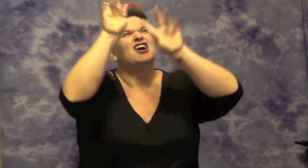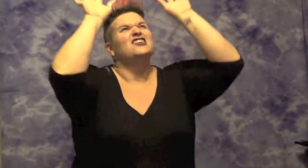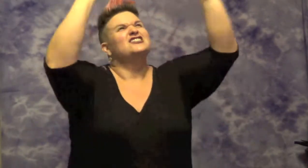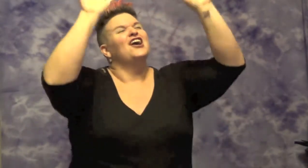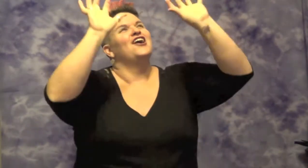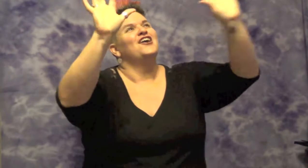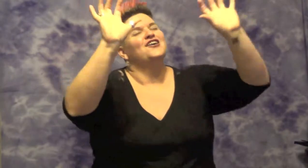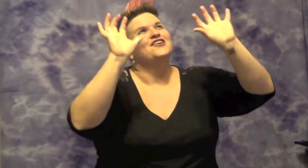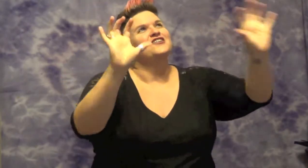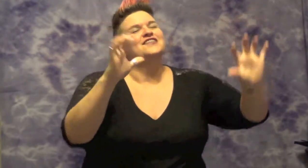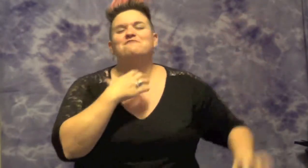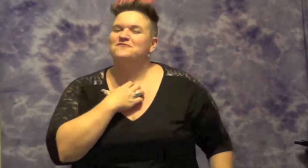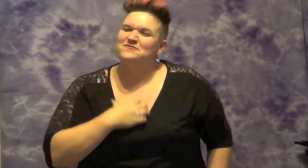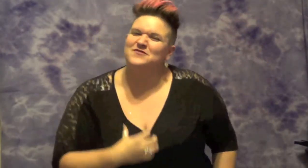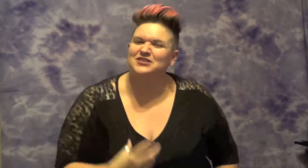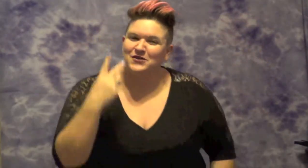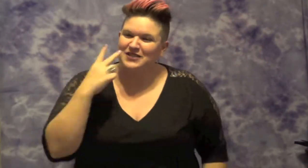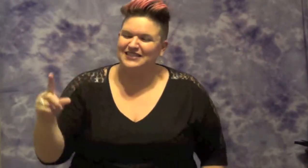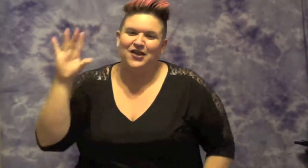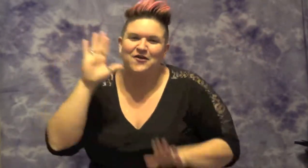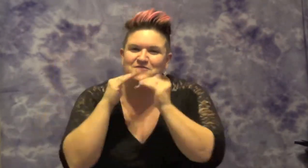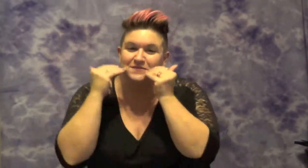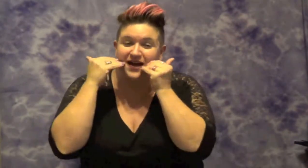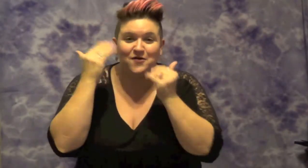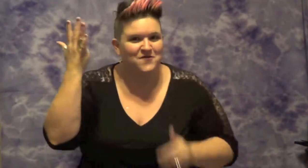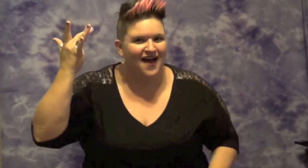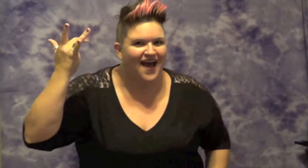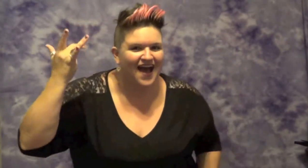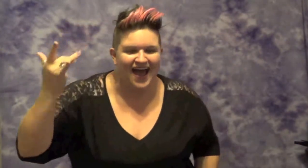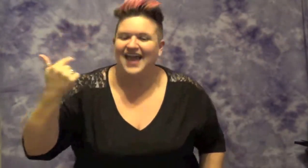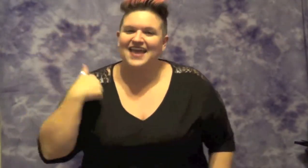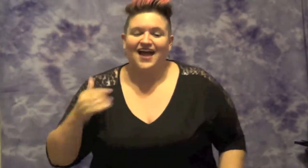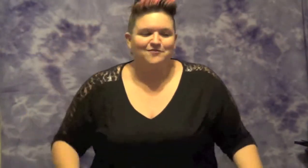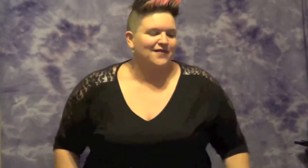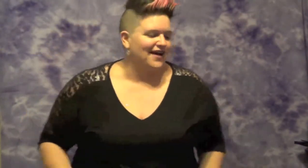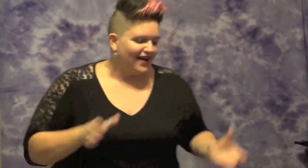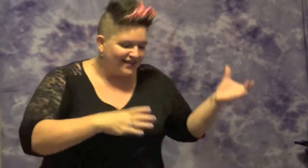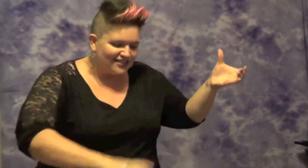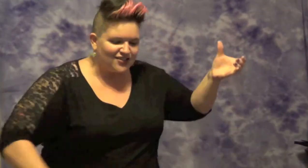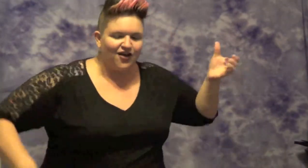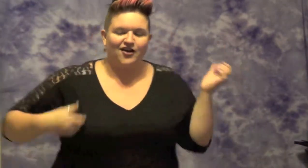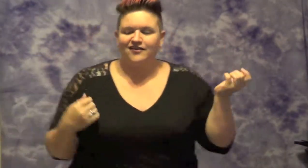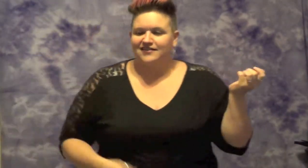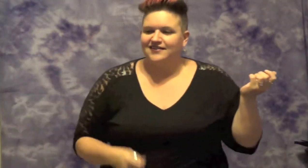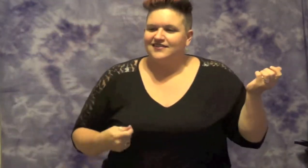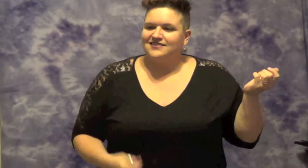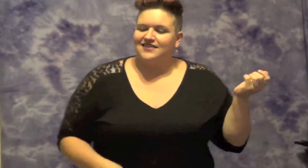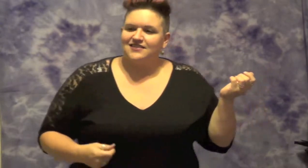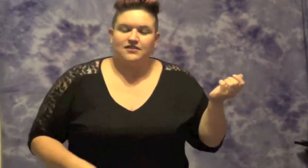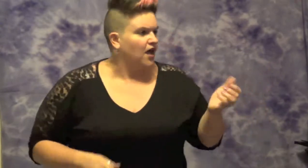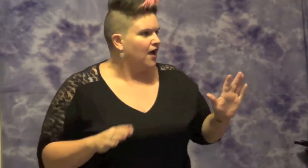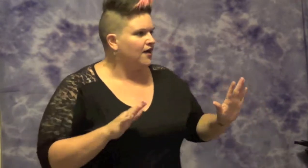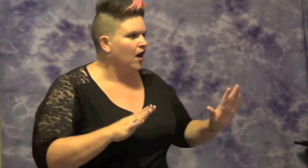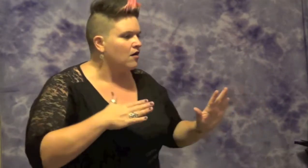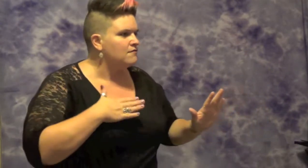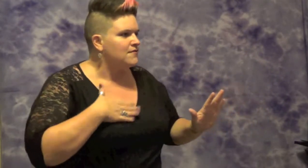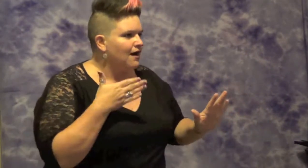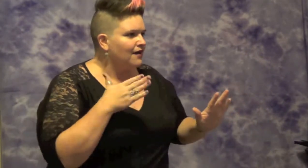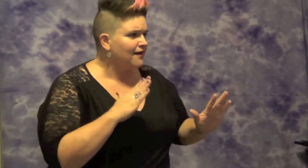seen her smile When I broke out my guitar She was like, oh my God,